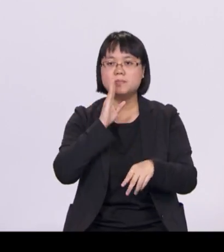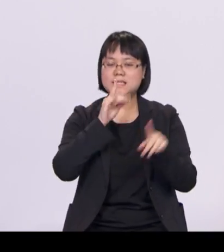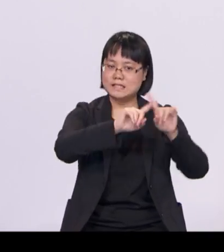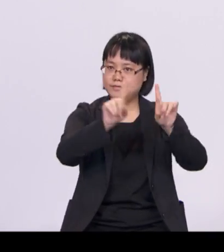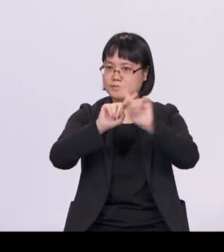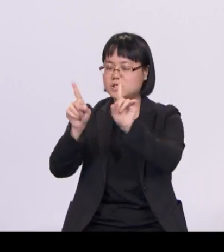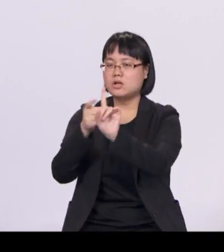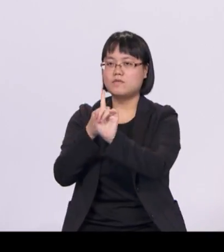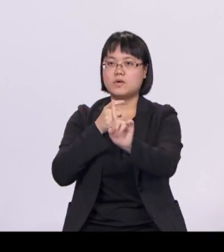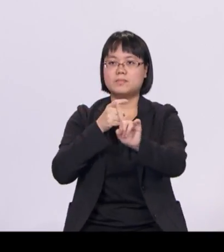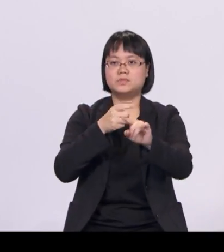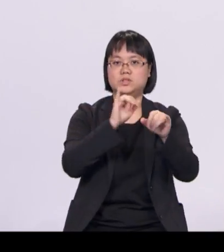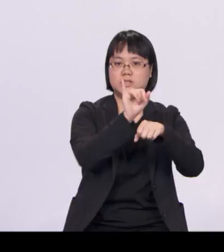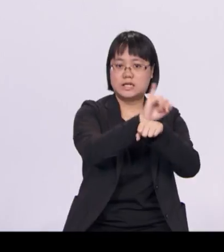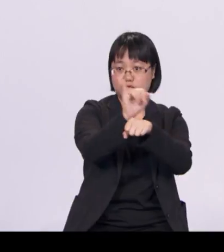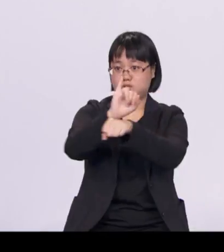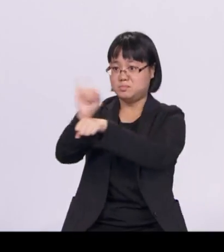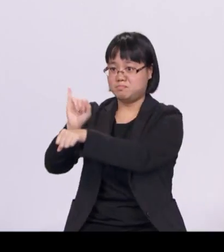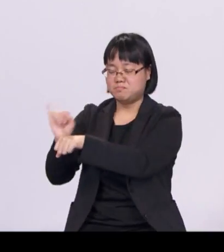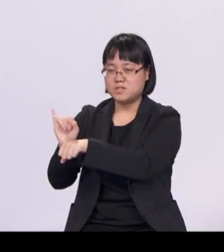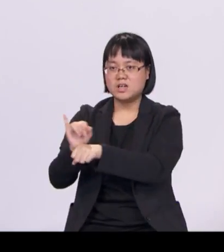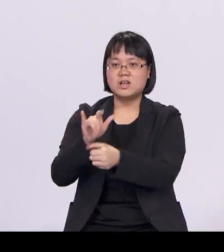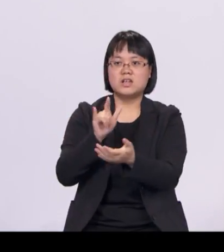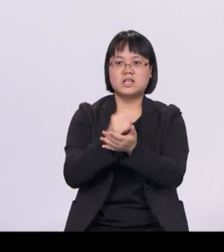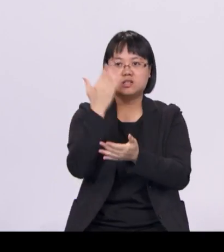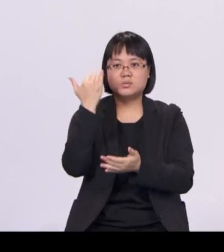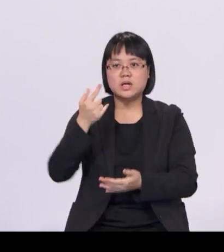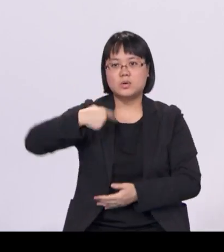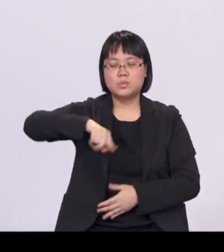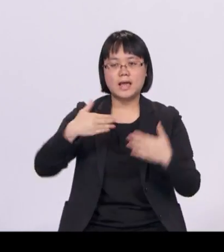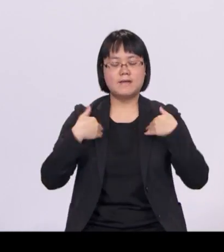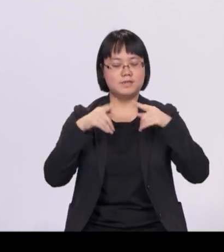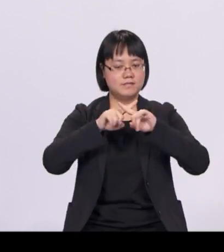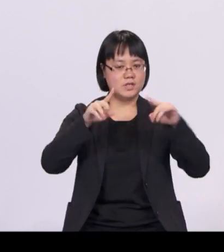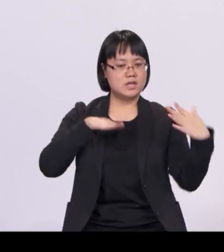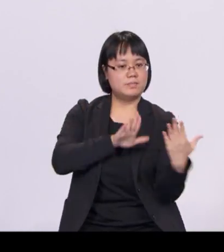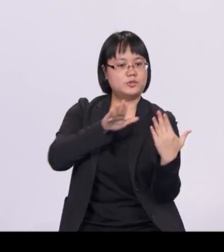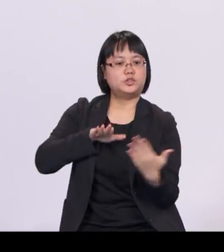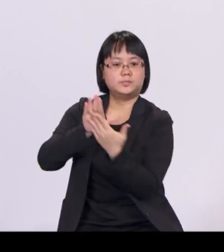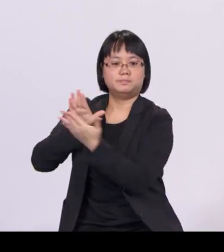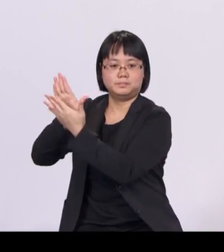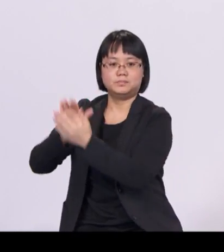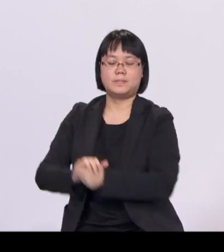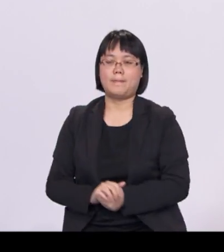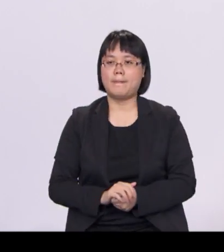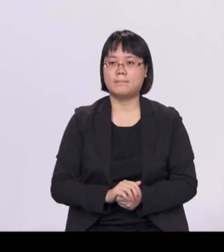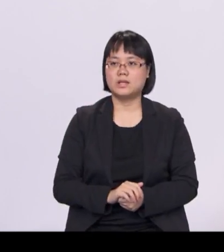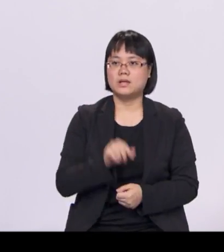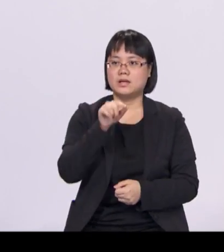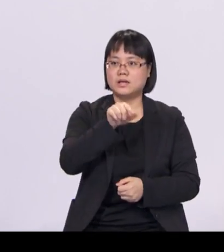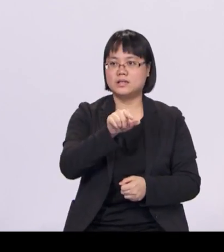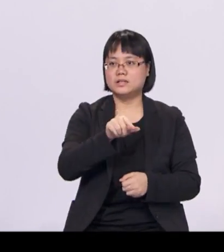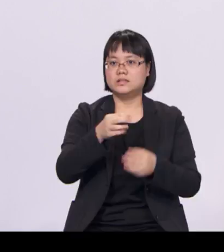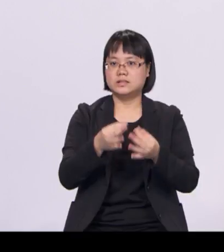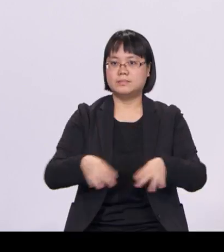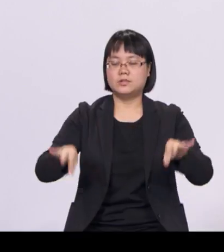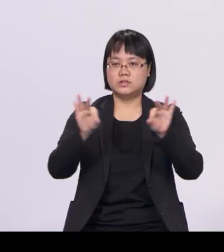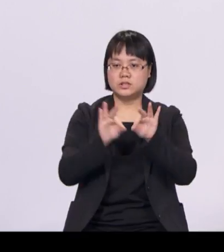which is why we have taken a sectoral approach for the ITMs. But the key enablers in every industry and ITM are the same